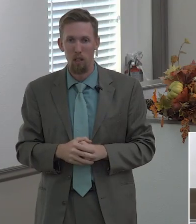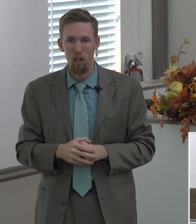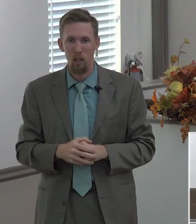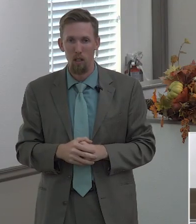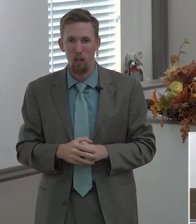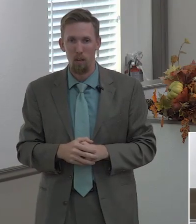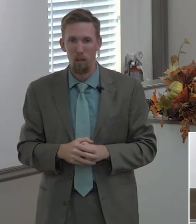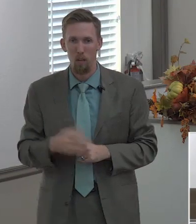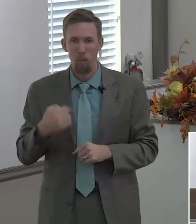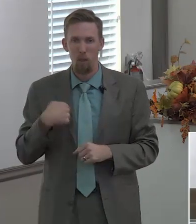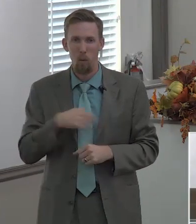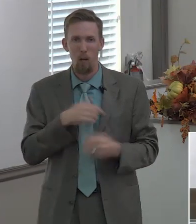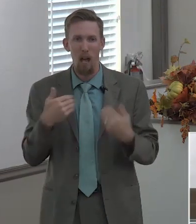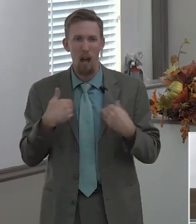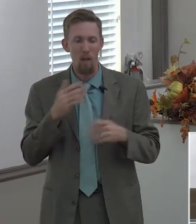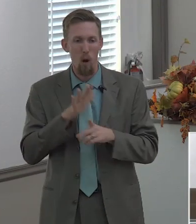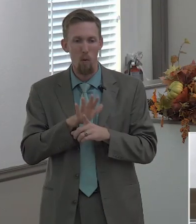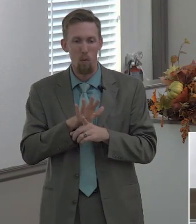love for other churches